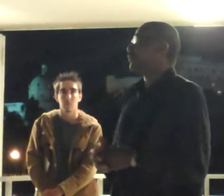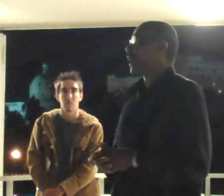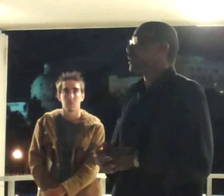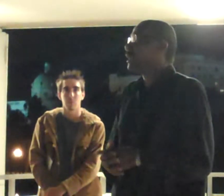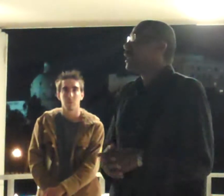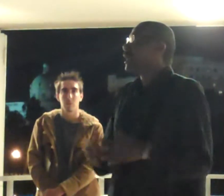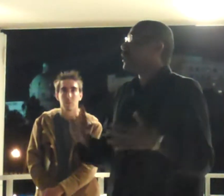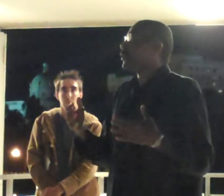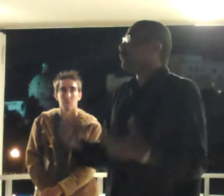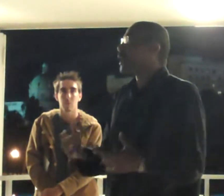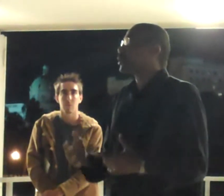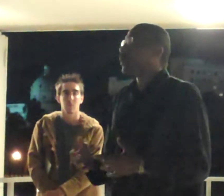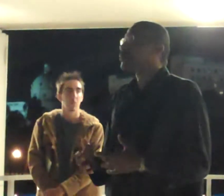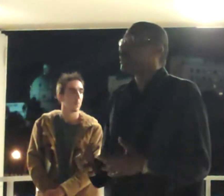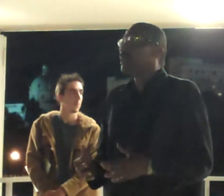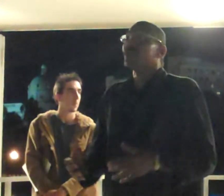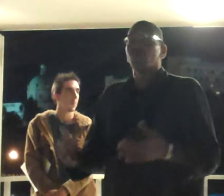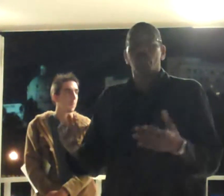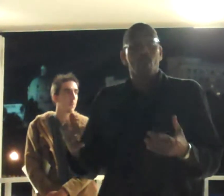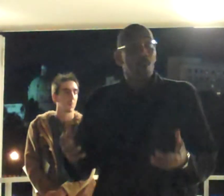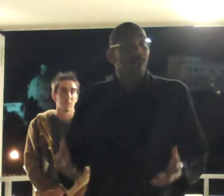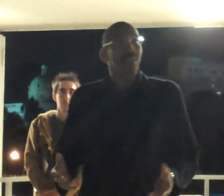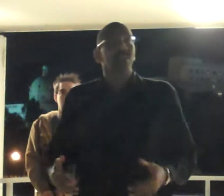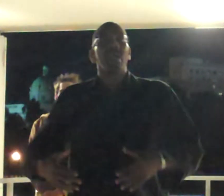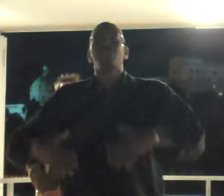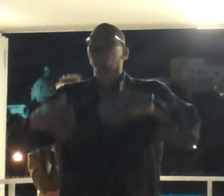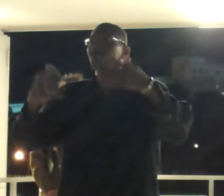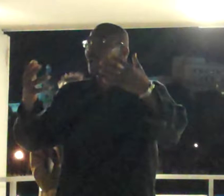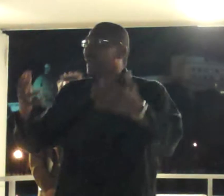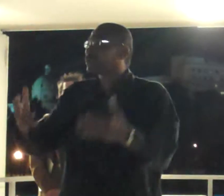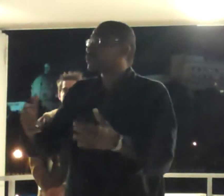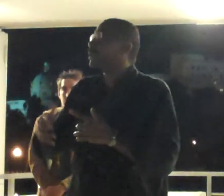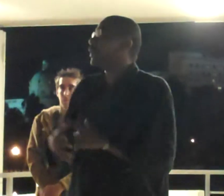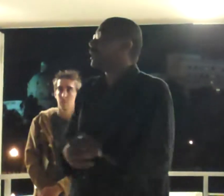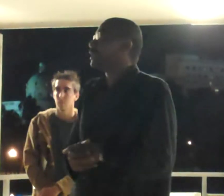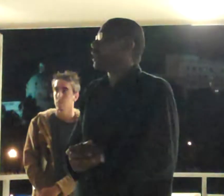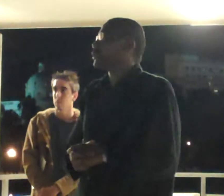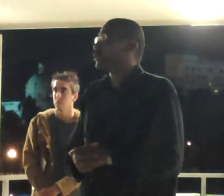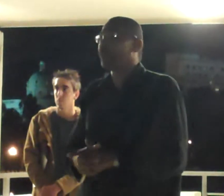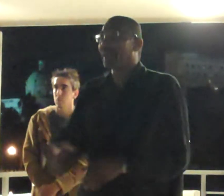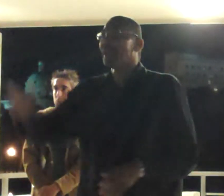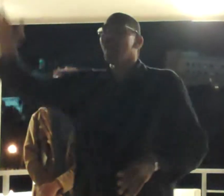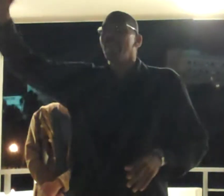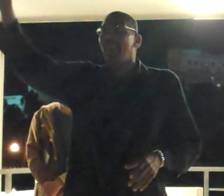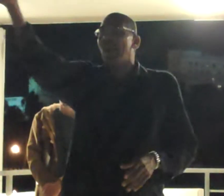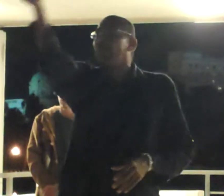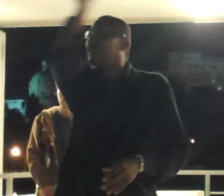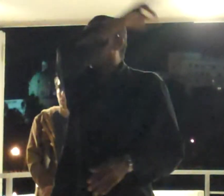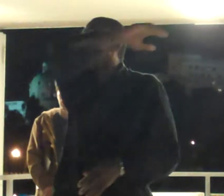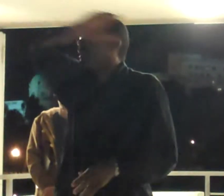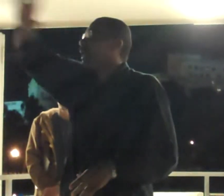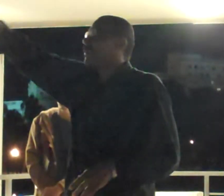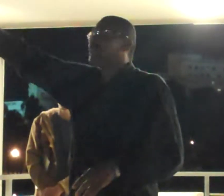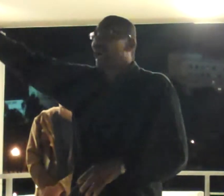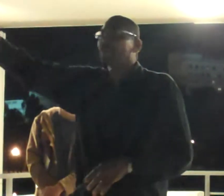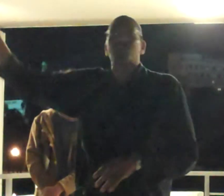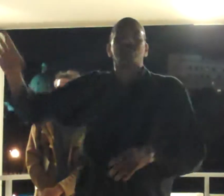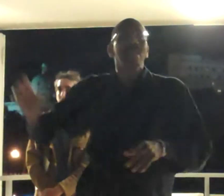invitation to your organizations to come out to see what it is that you're doing. Now, people coming up and down the street